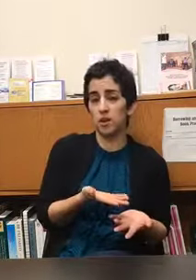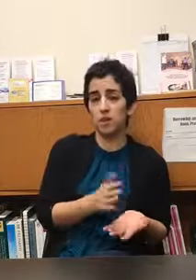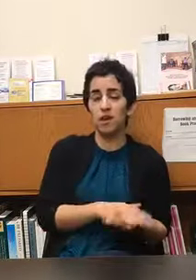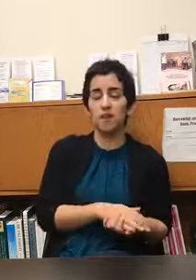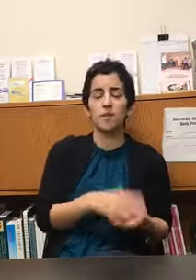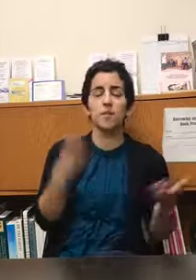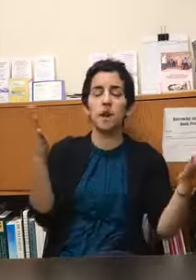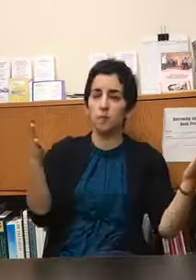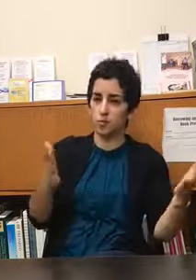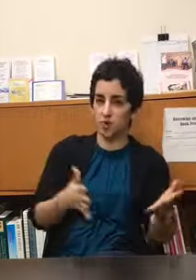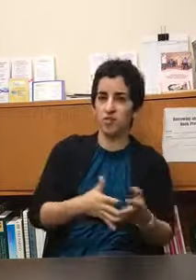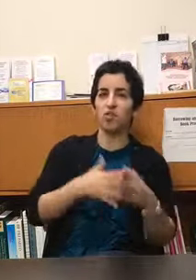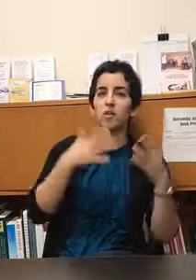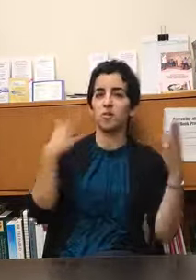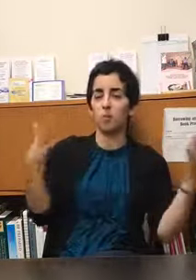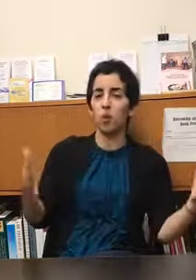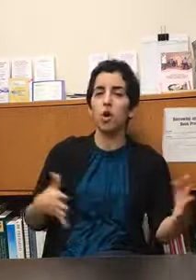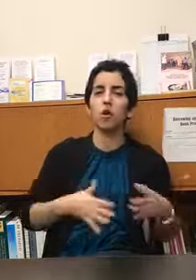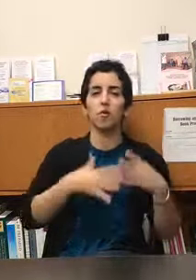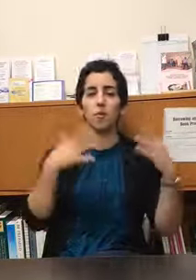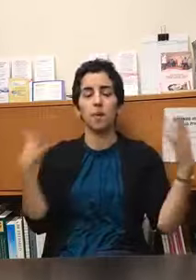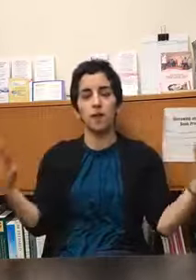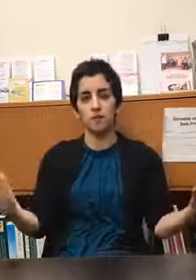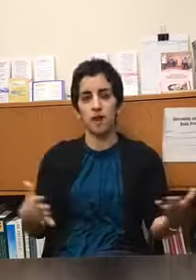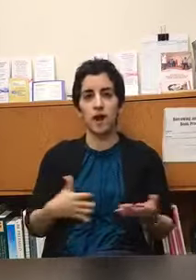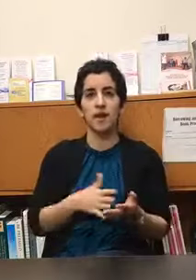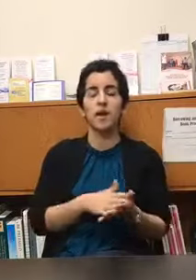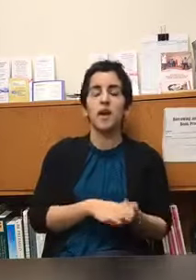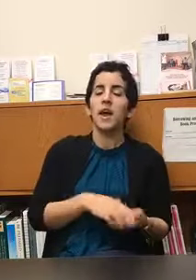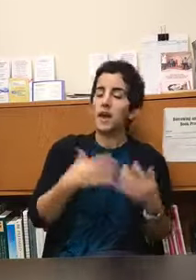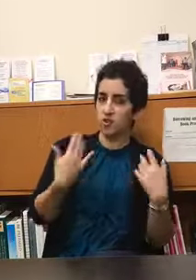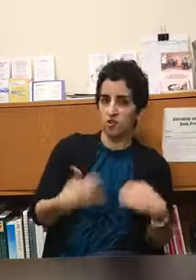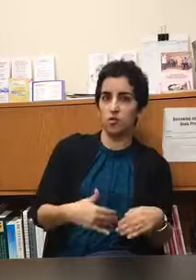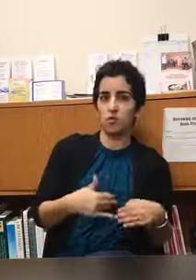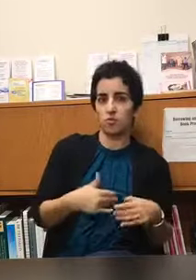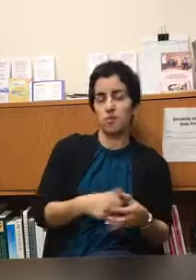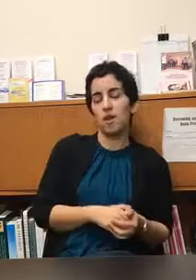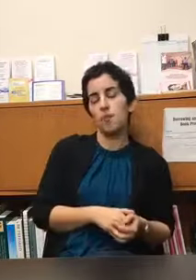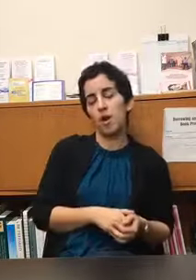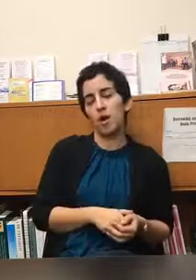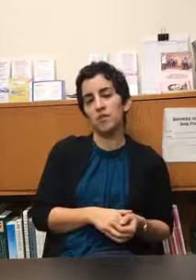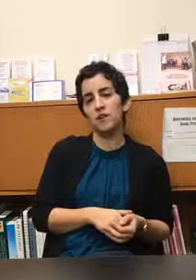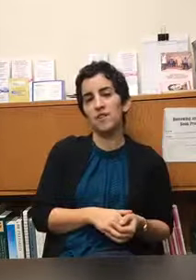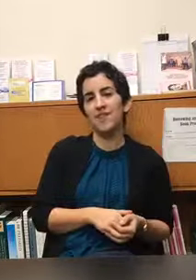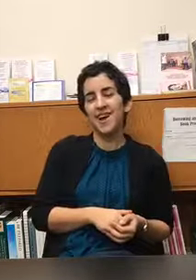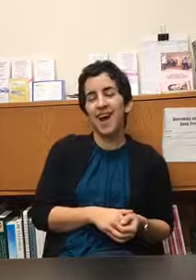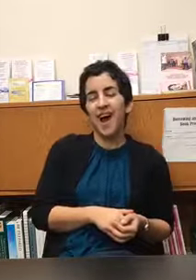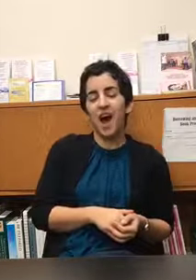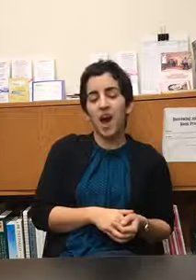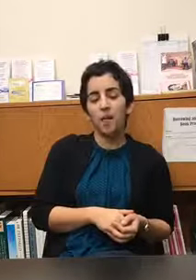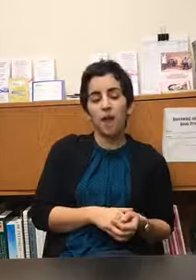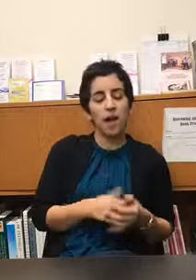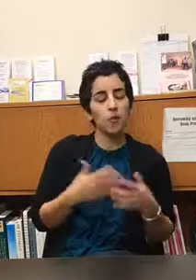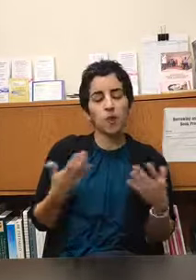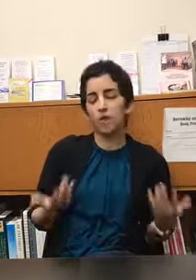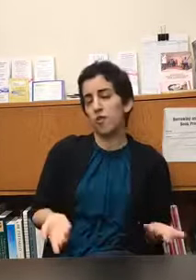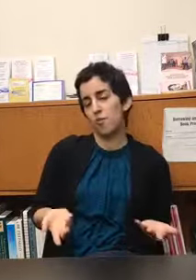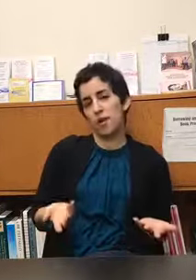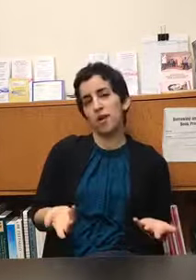something to help them transition from work or from outside into my office and we go from there